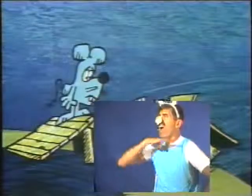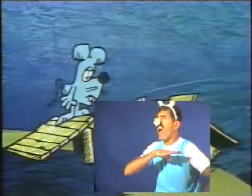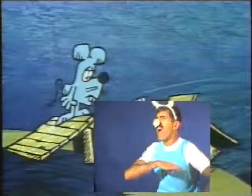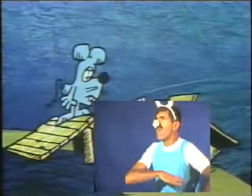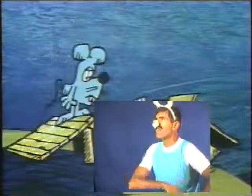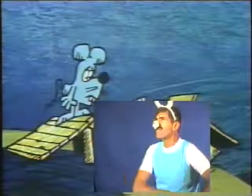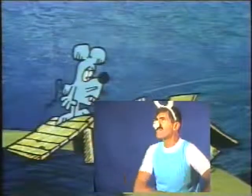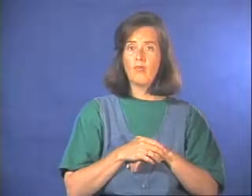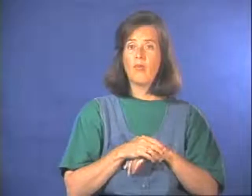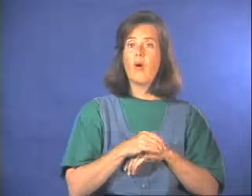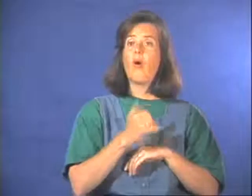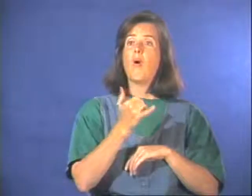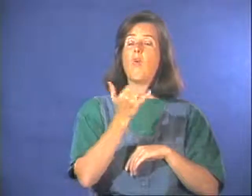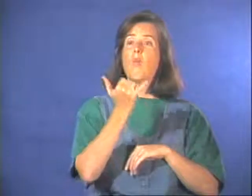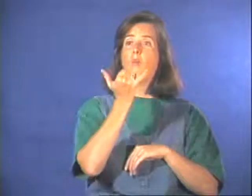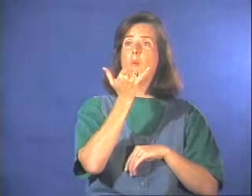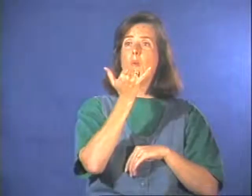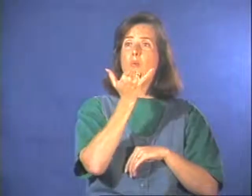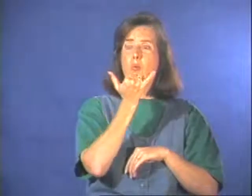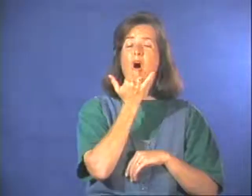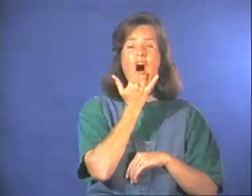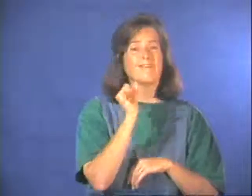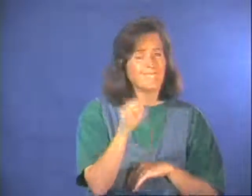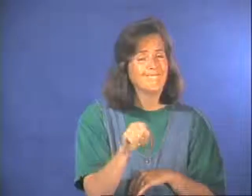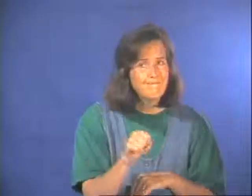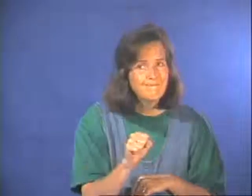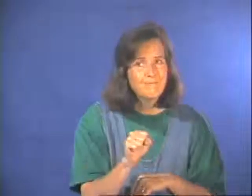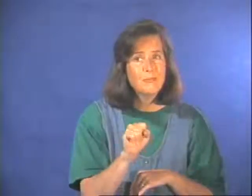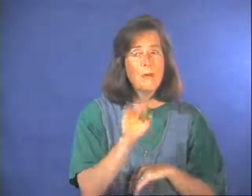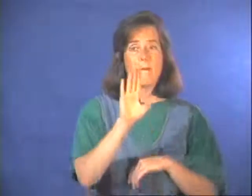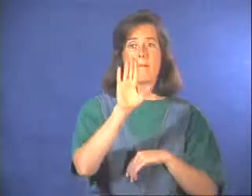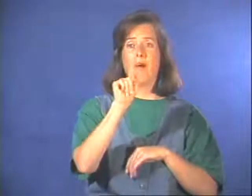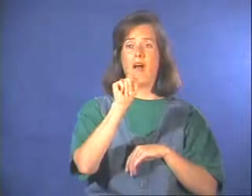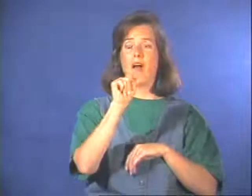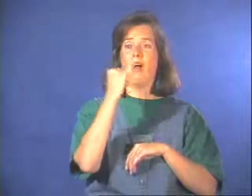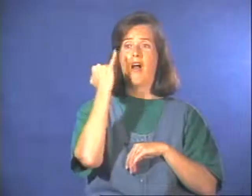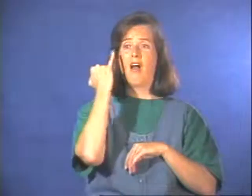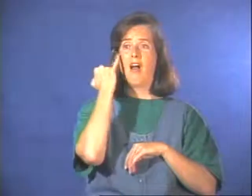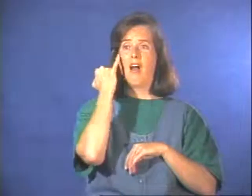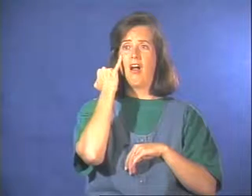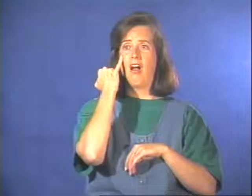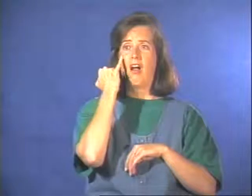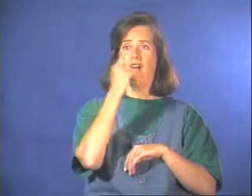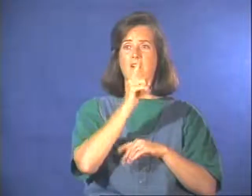You lied. Wrong? Yes. But was it a lie? Why?